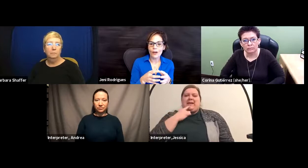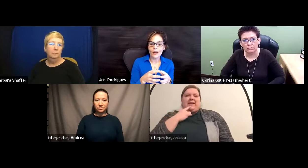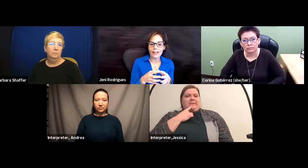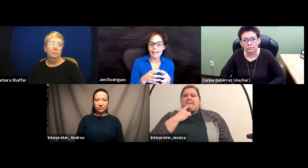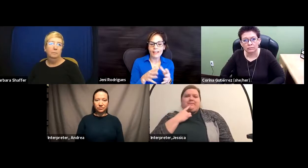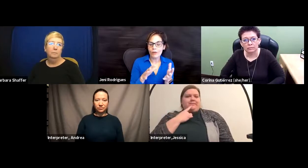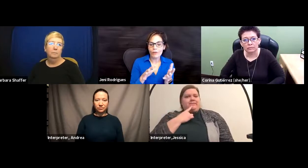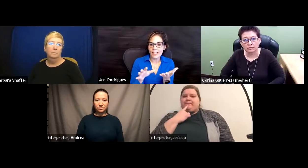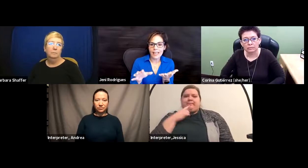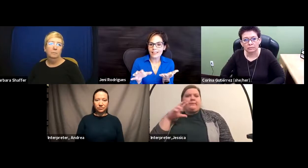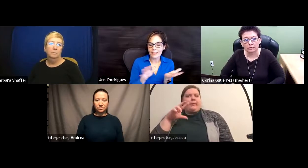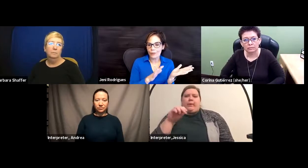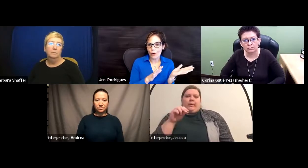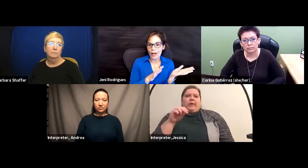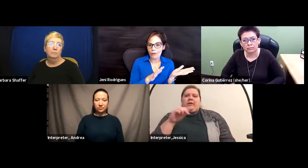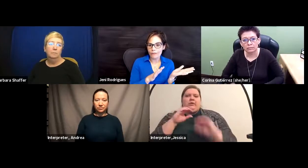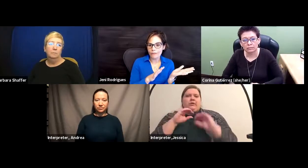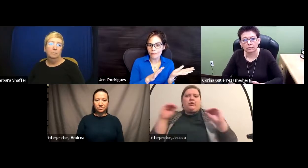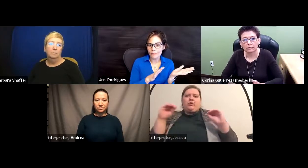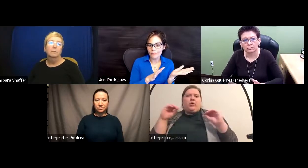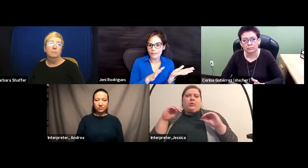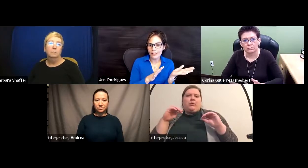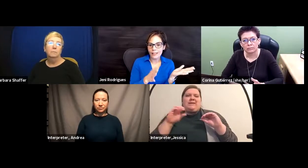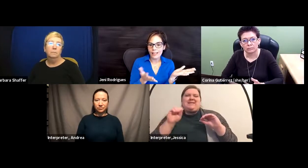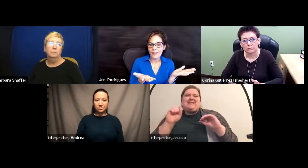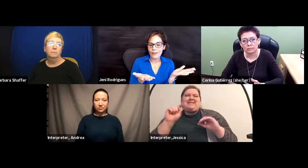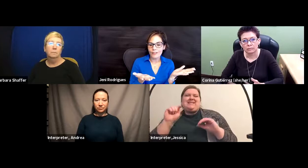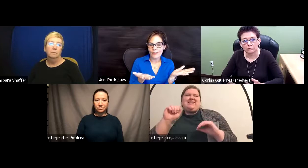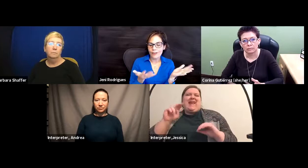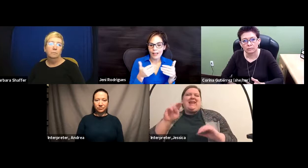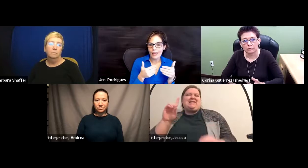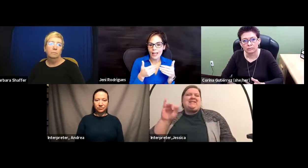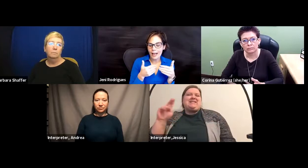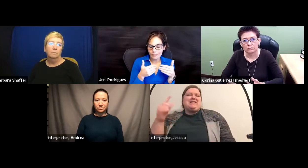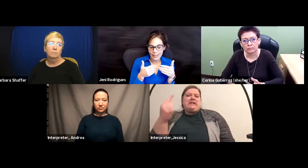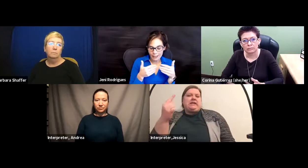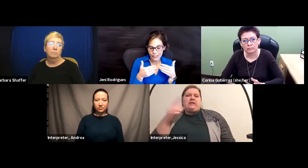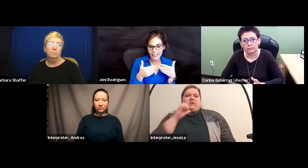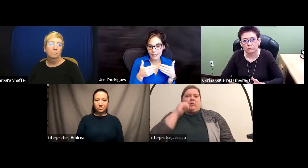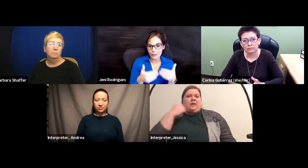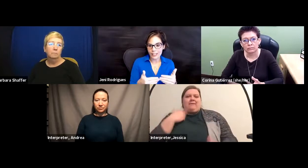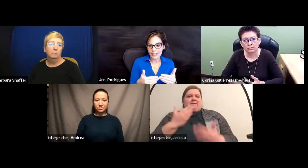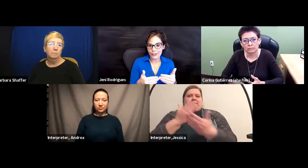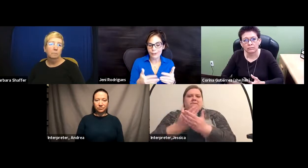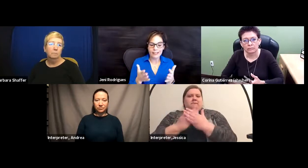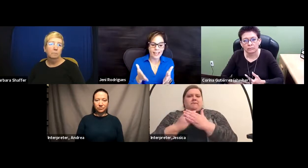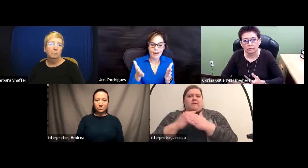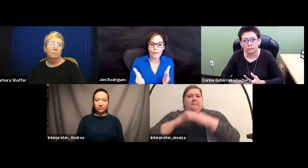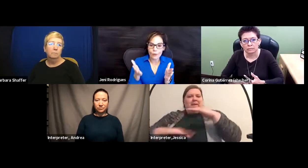the case gets thrown out and they're not actually able to continue because they have no